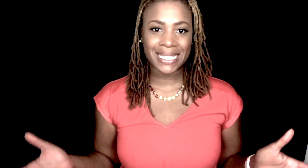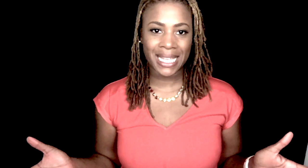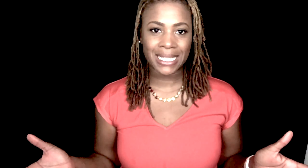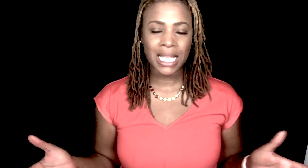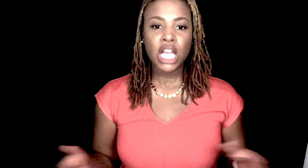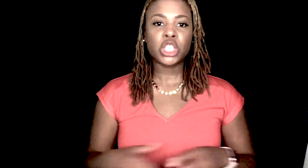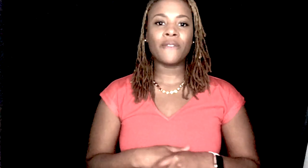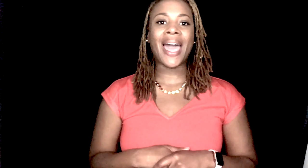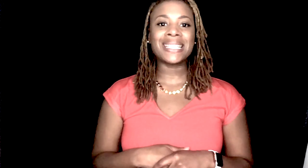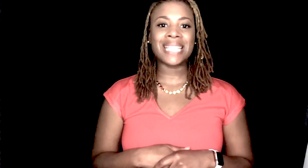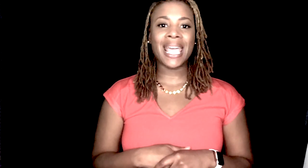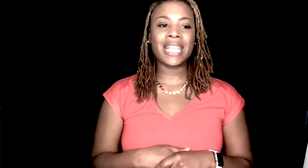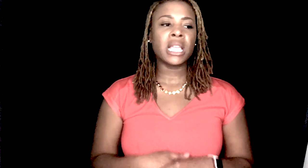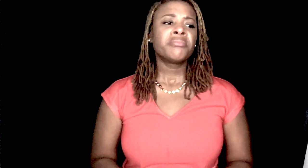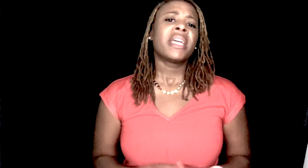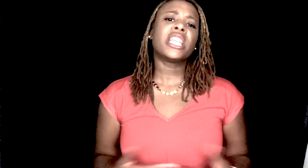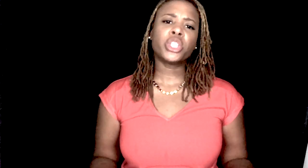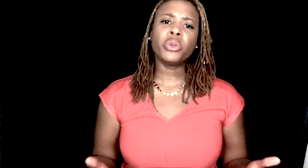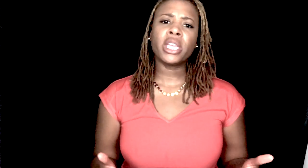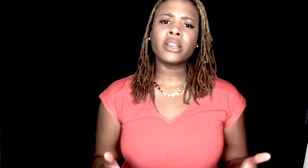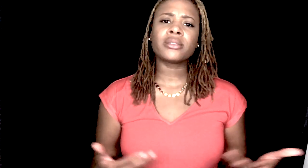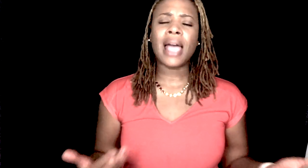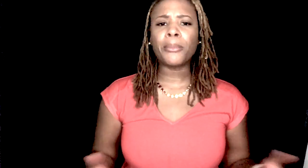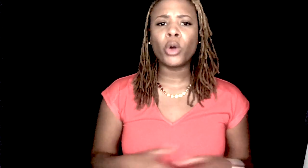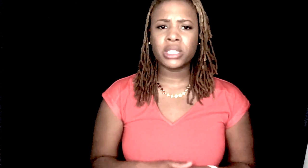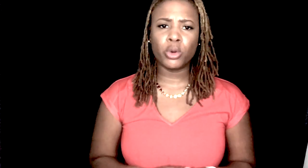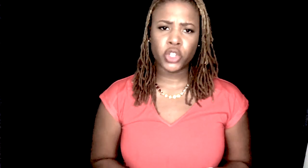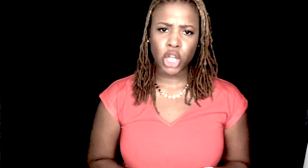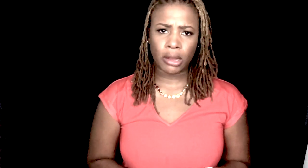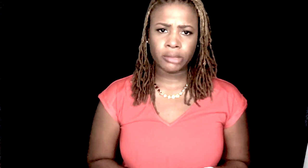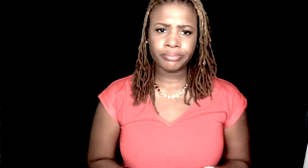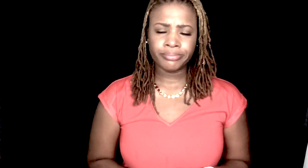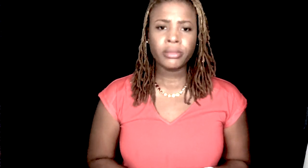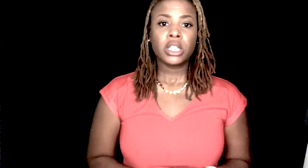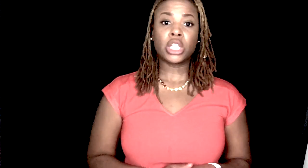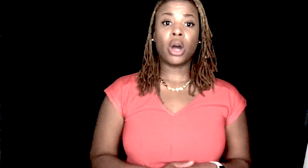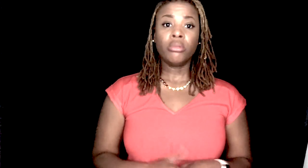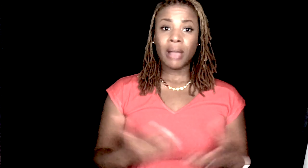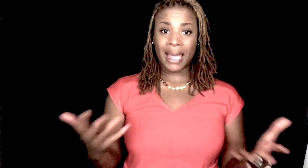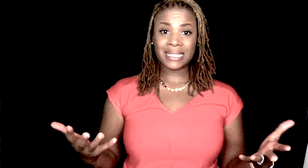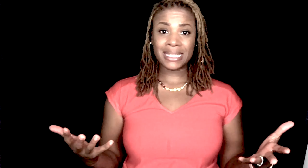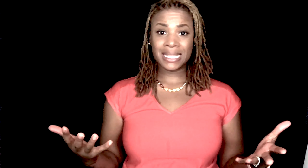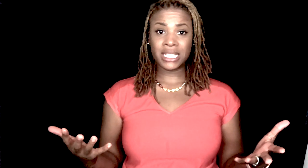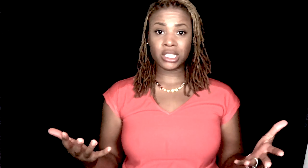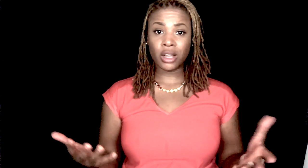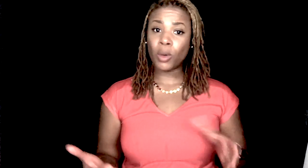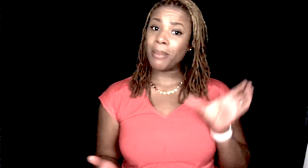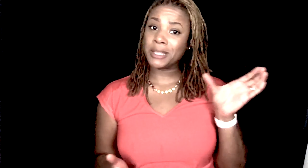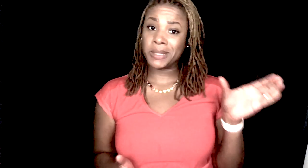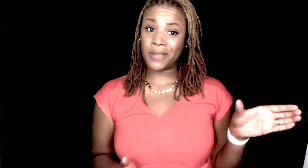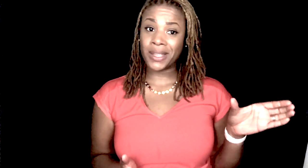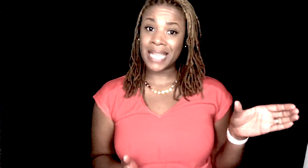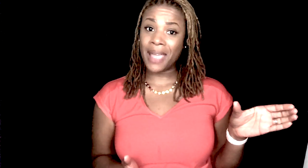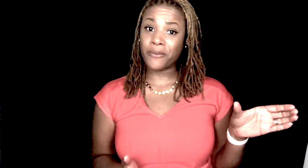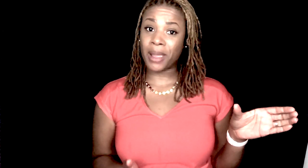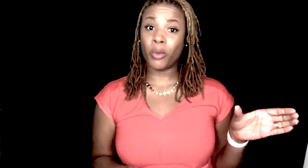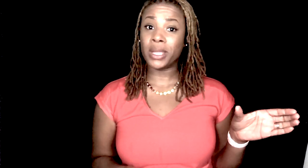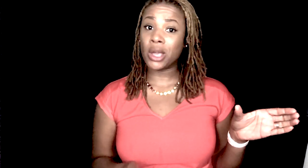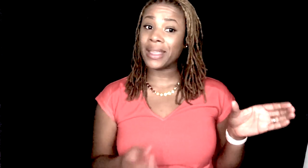tense. So, if I said, in two years, I'm going to move to Charlotte. So, how does that sentence look? Well, my specific time frame, and we know that